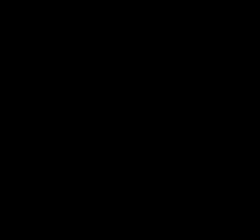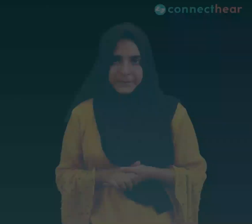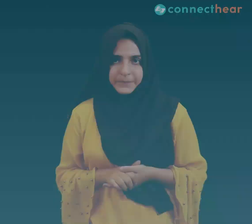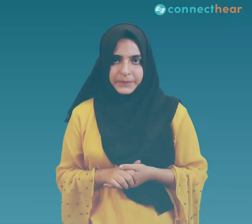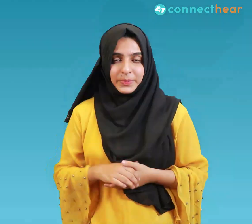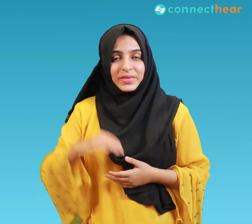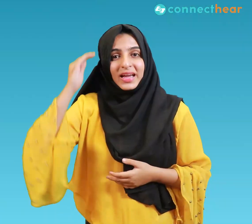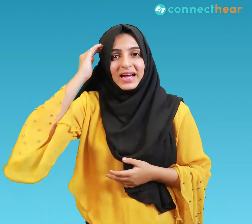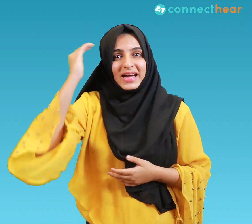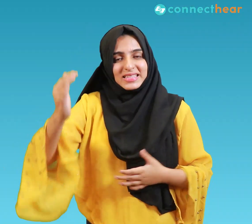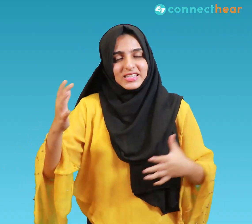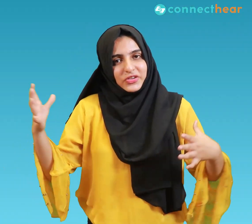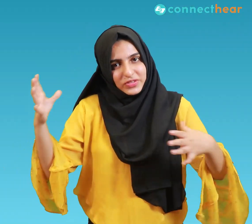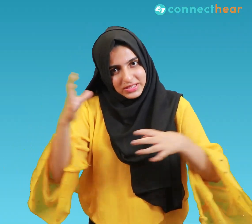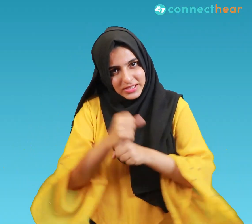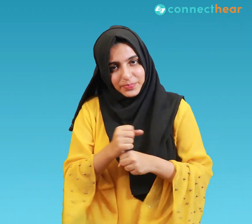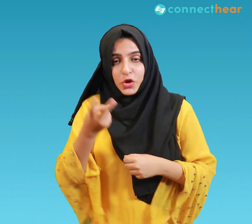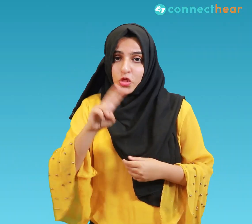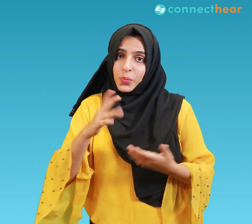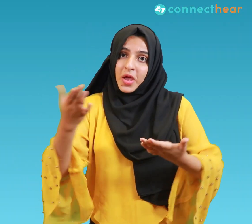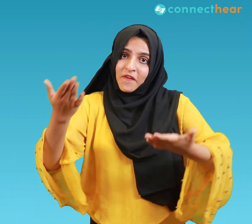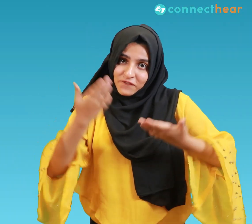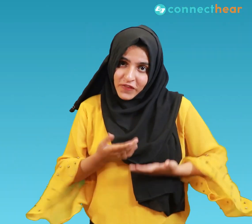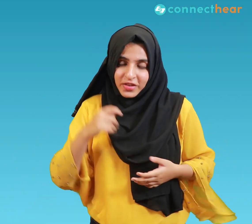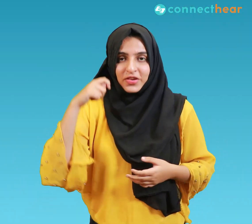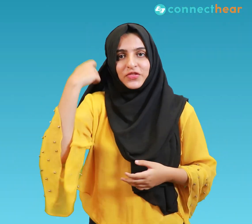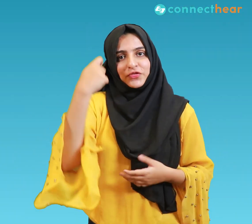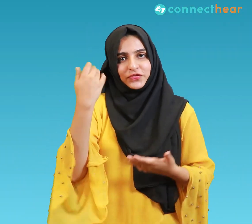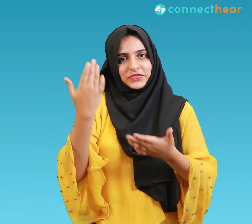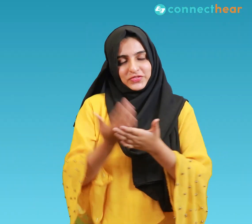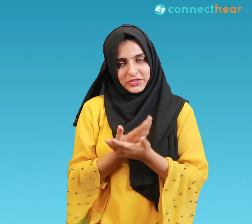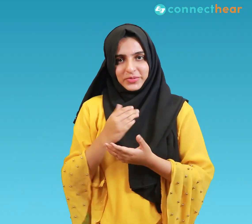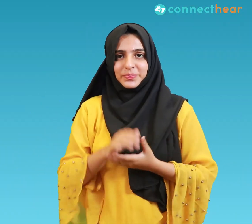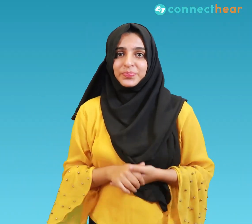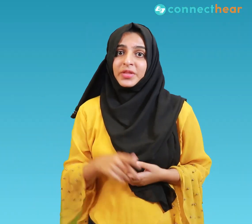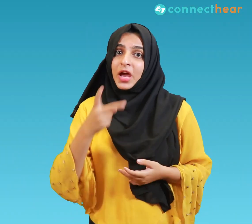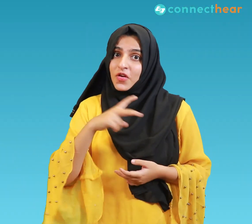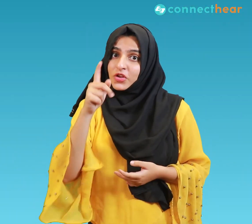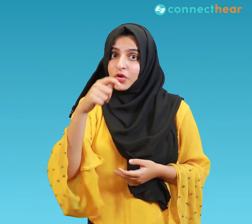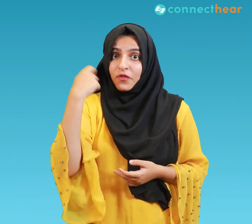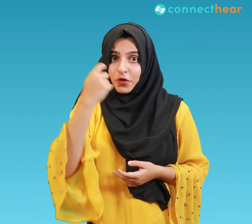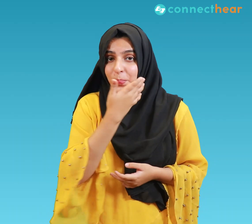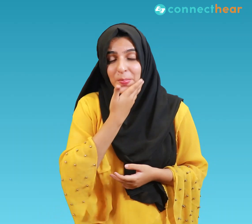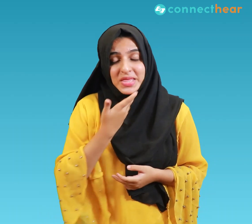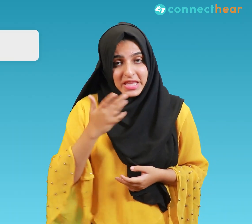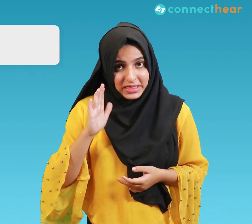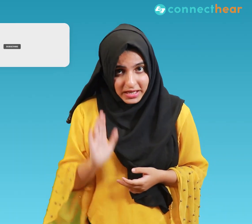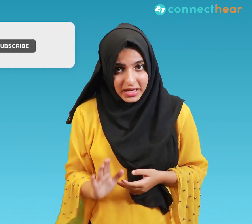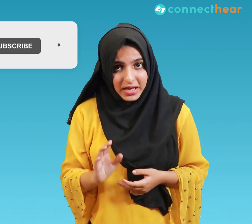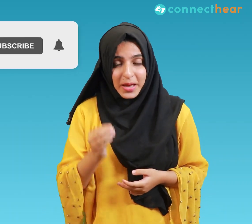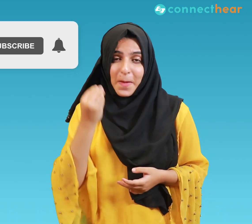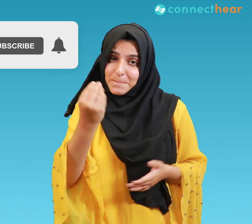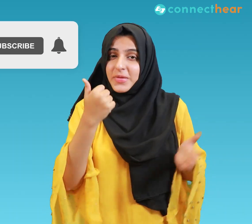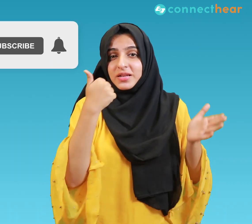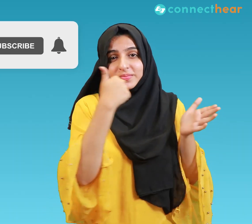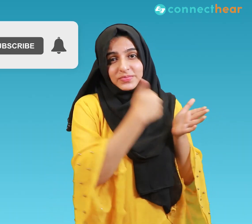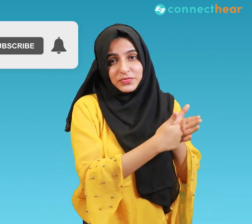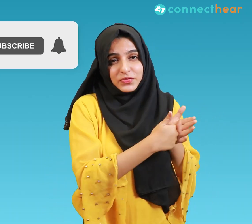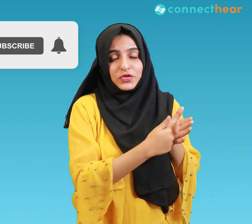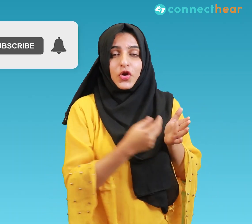Assalamu alaikum everyone and welcome back to yet another video. As always if you enjoy our videos make sure that you are subscribed to our channel and make